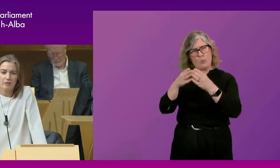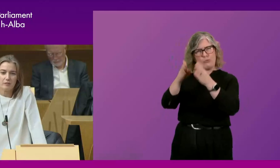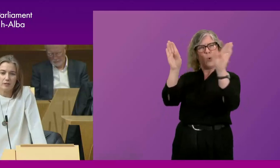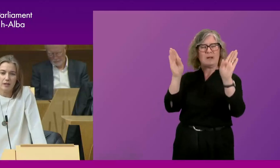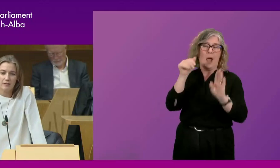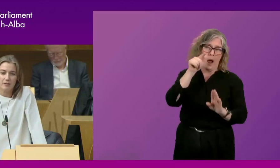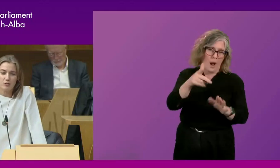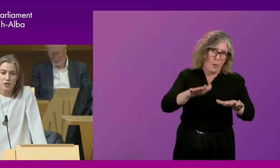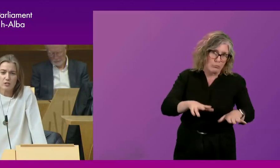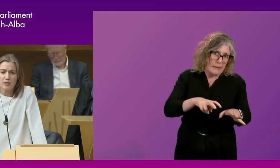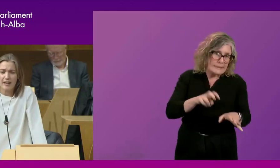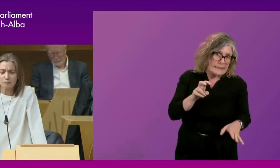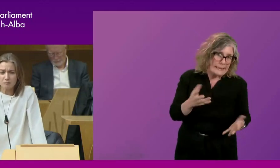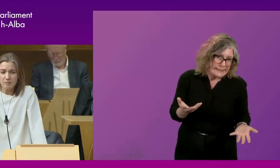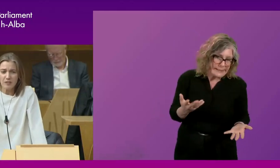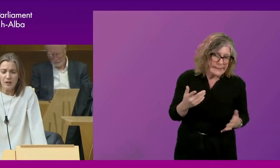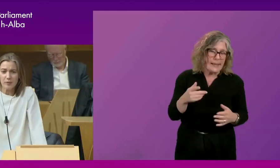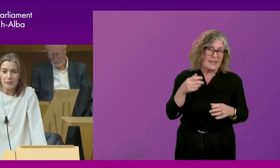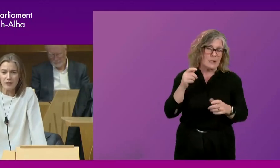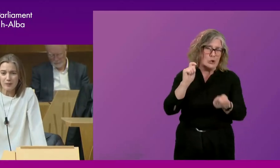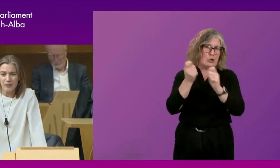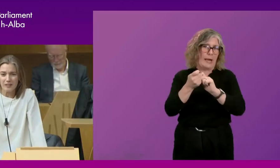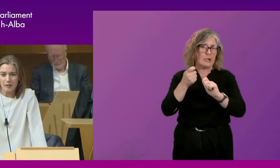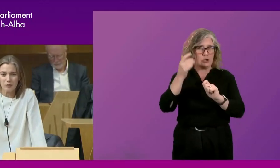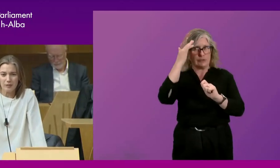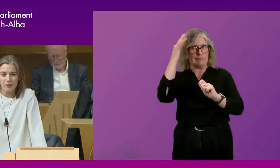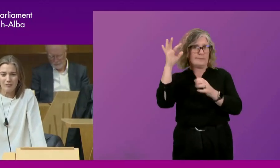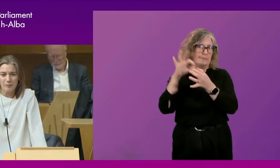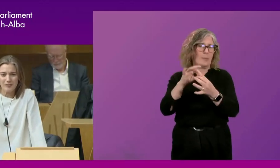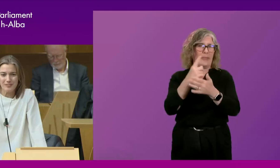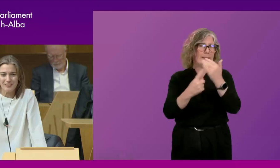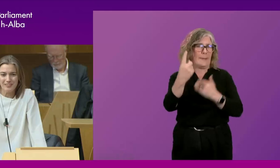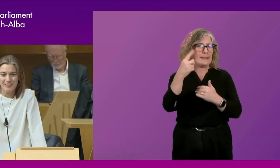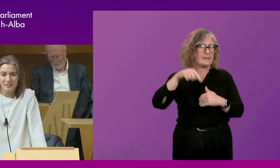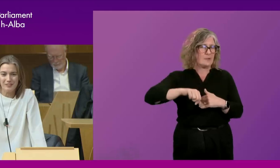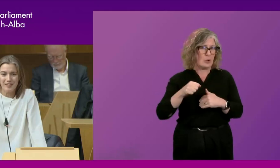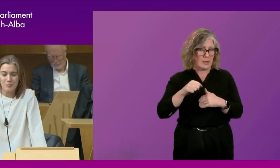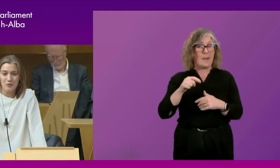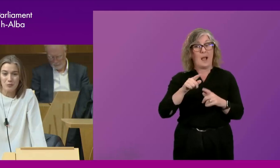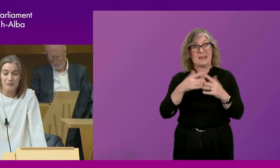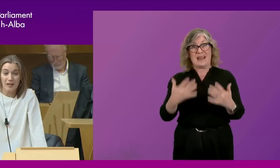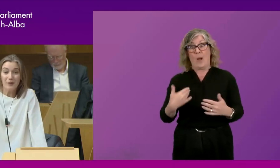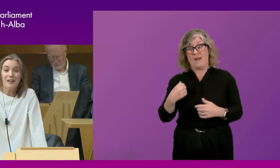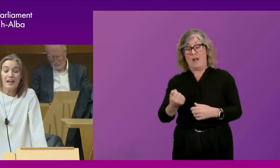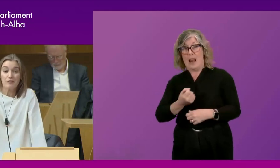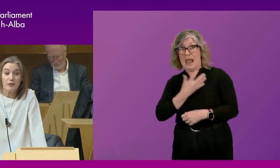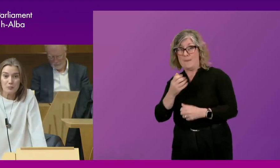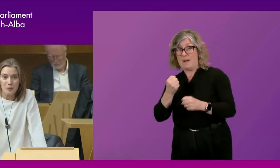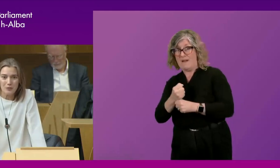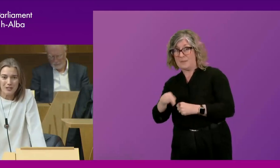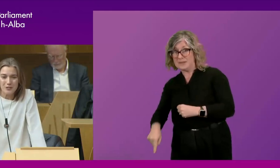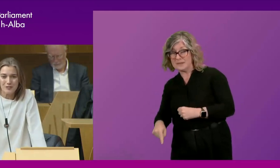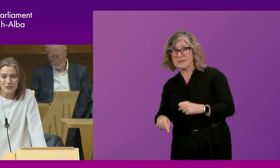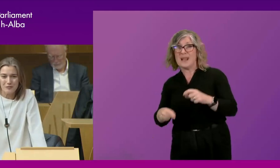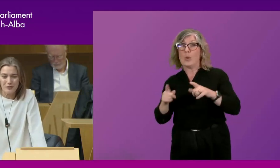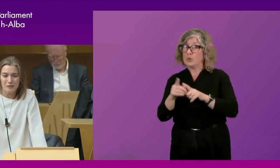Brexit obviously has, has changed that. Uh, but at the time we had labor, labor governments in, in London and Edinburgh. We've now had various